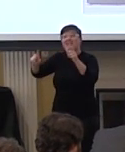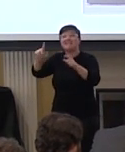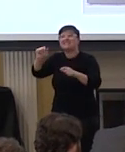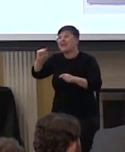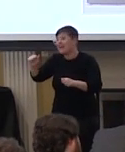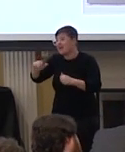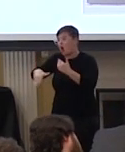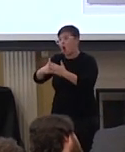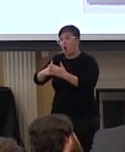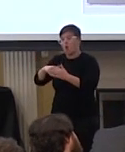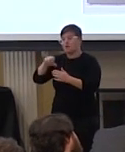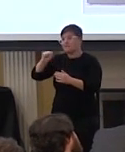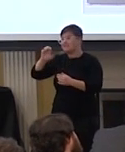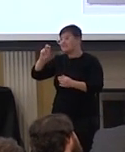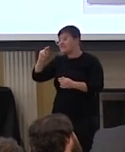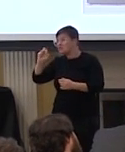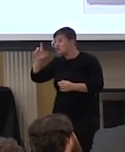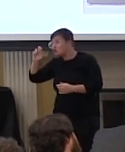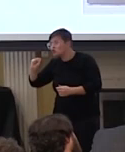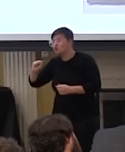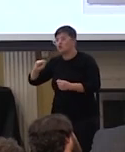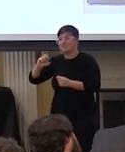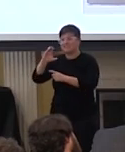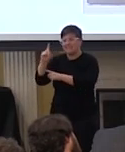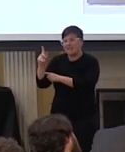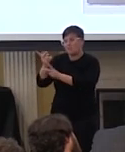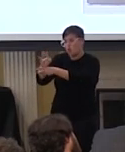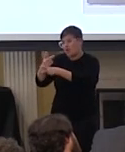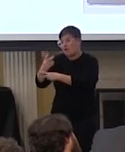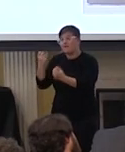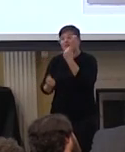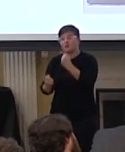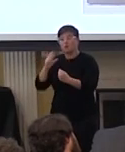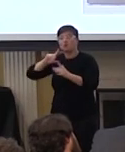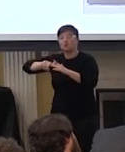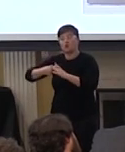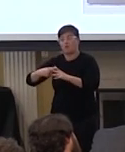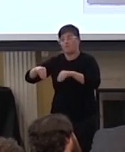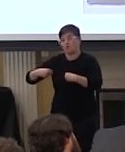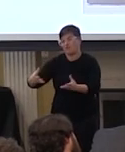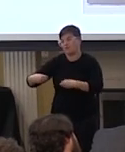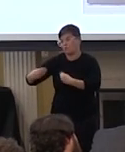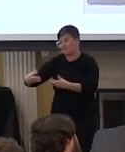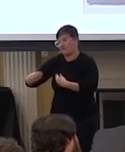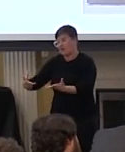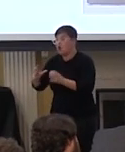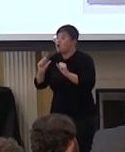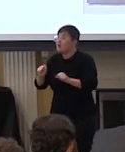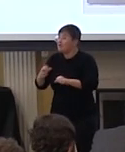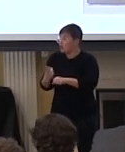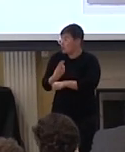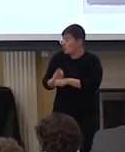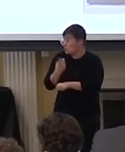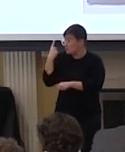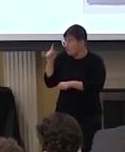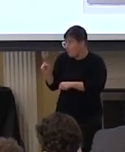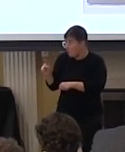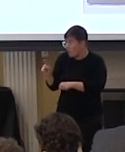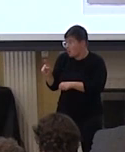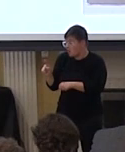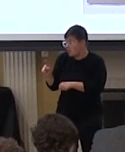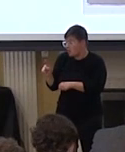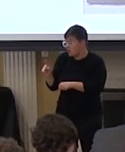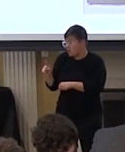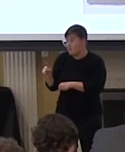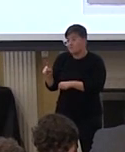that all these new sensors and cities products uh vehicles are going to start producing can either be used for the uh